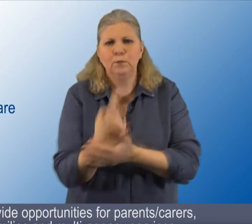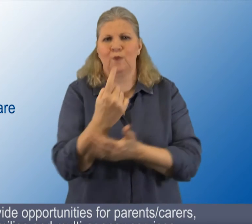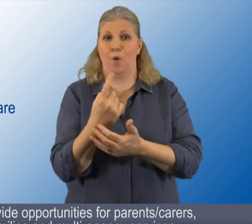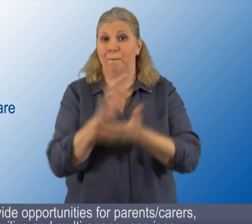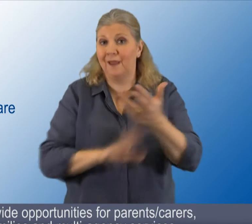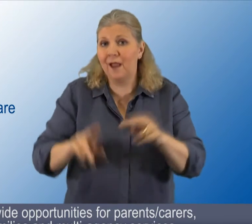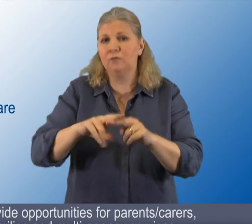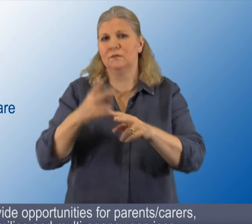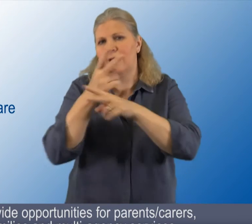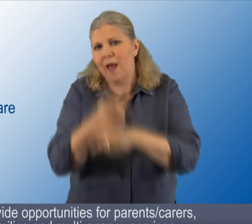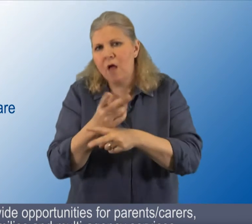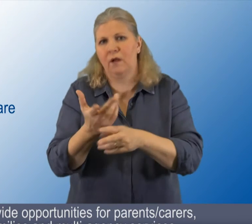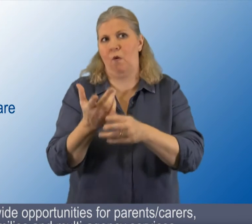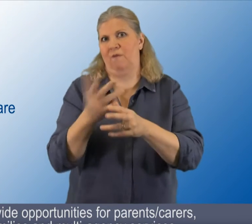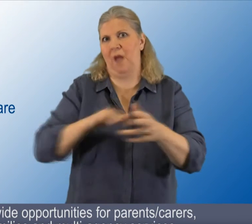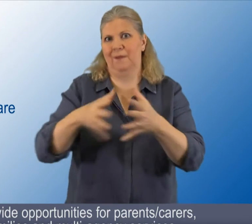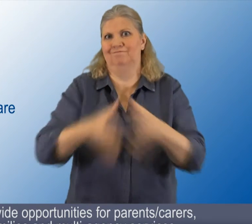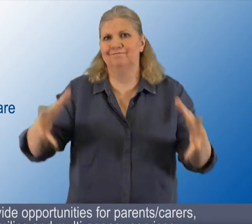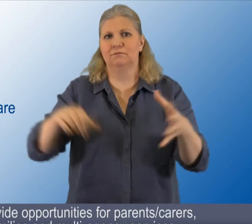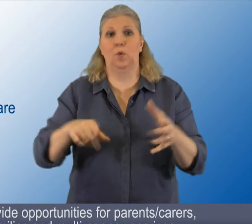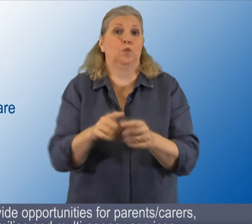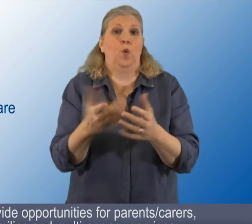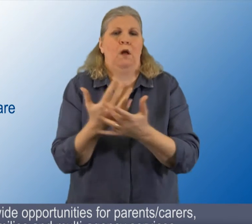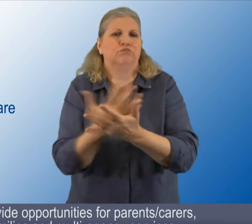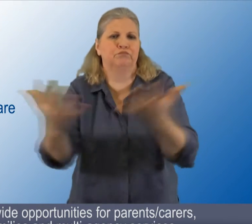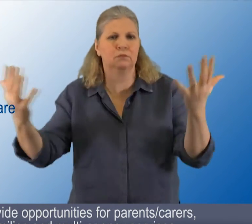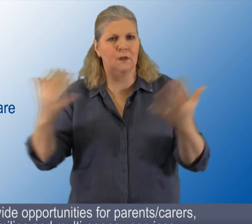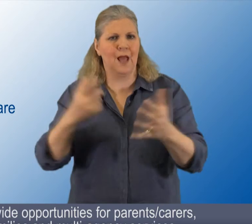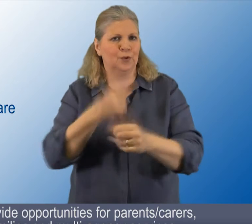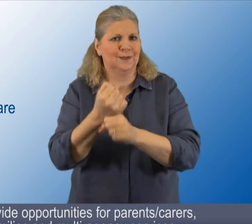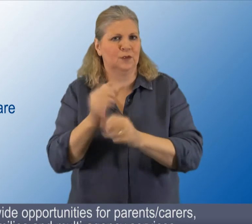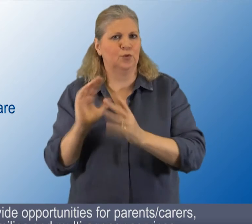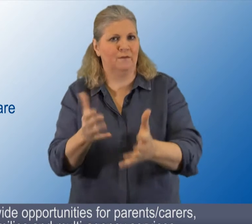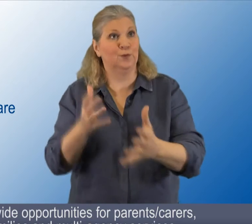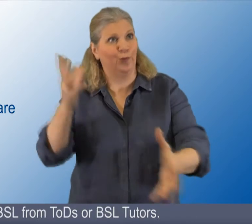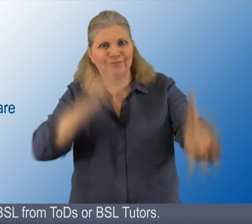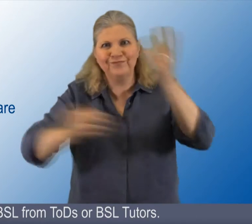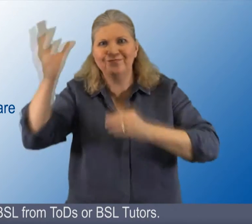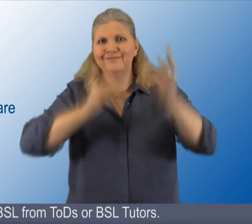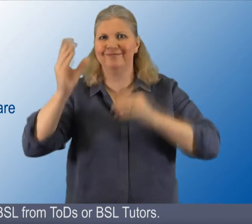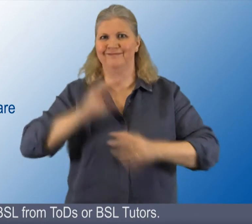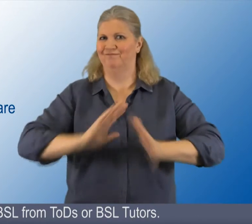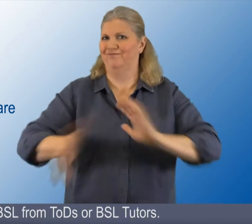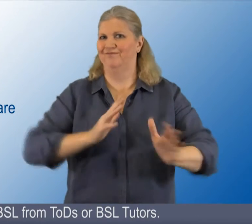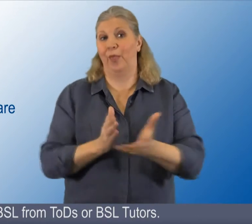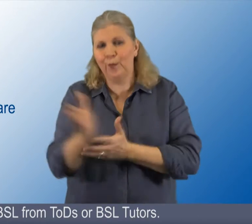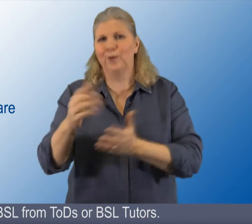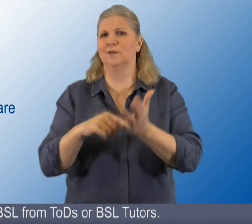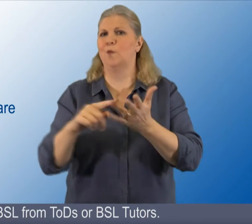Continue to provide opportunities for parents or carers, extended families and multi-agency services to learn BSL